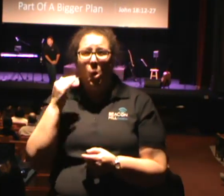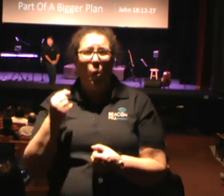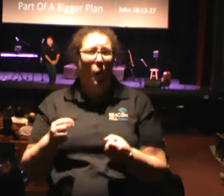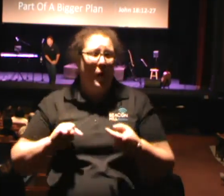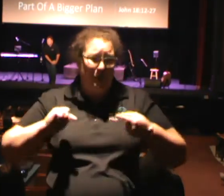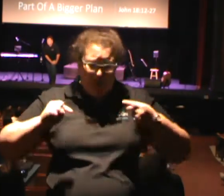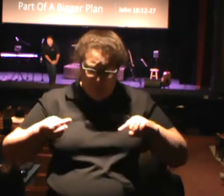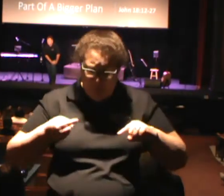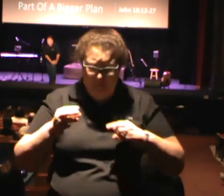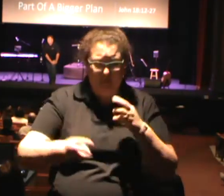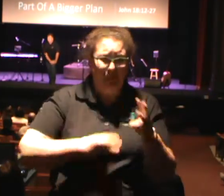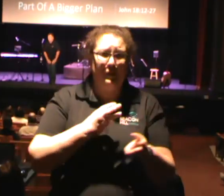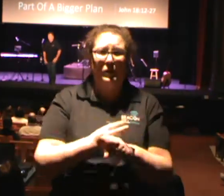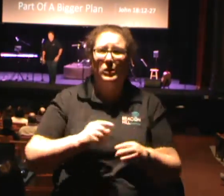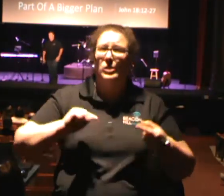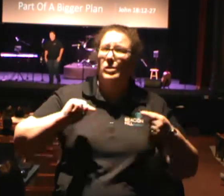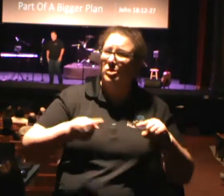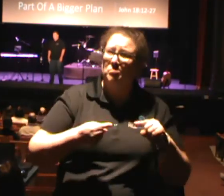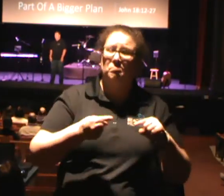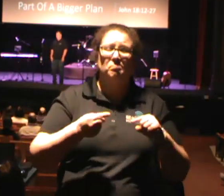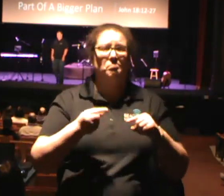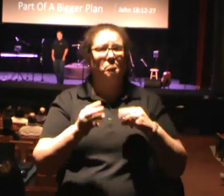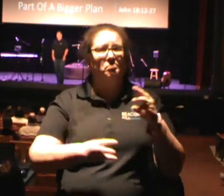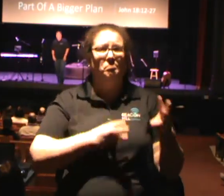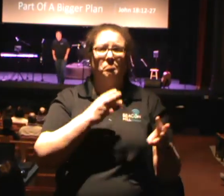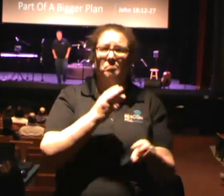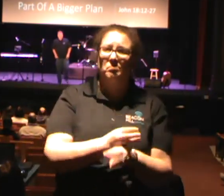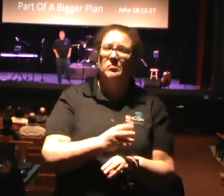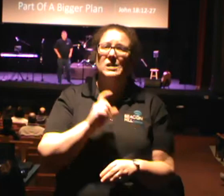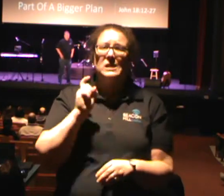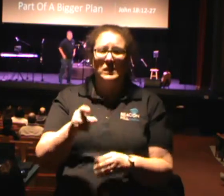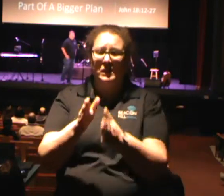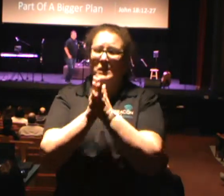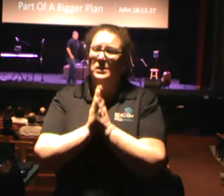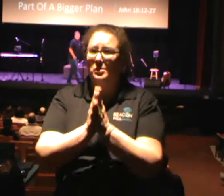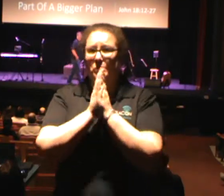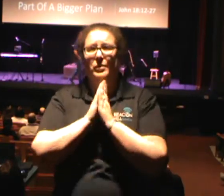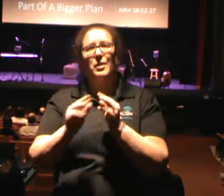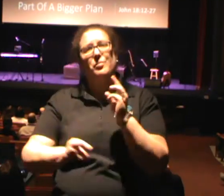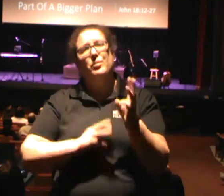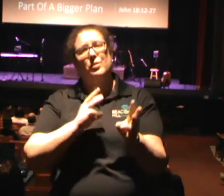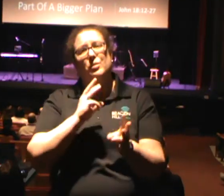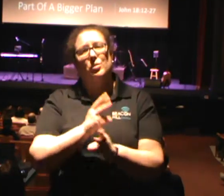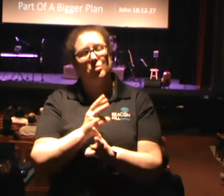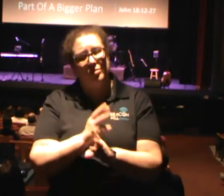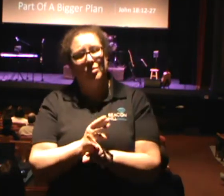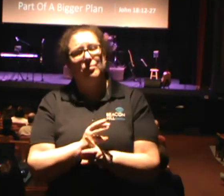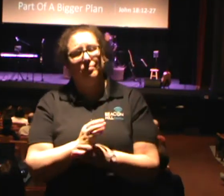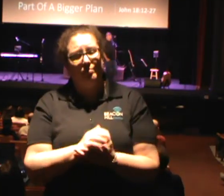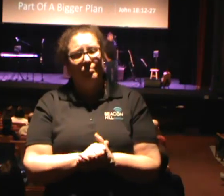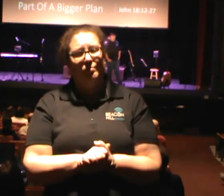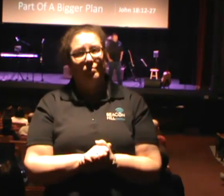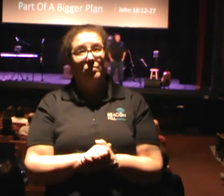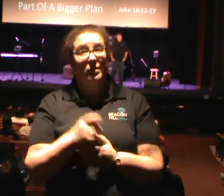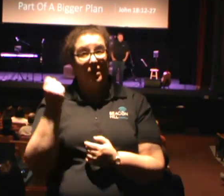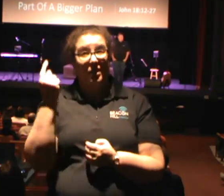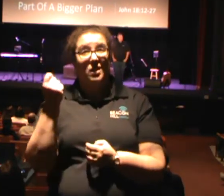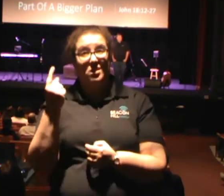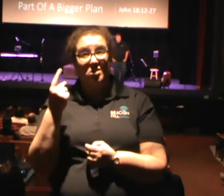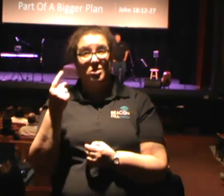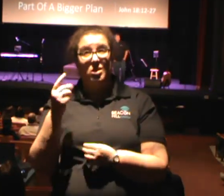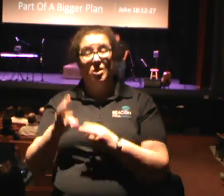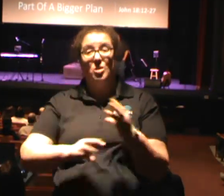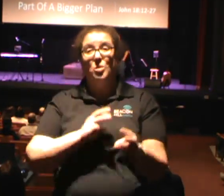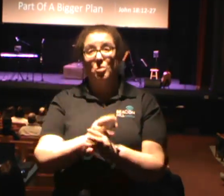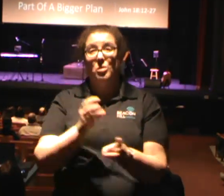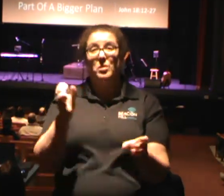this world? Why is there so much hurt in this world? Then we need to pray for this world to get back into home. you understand that the world has made